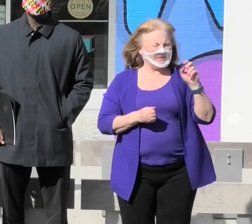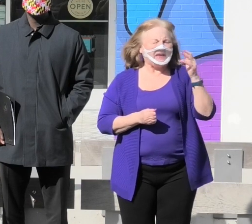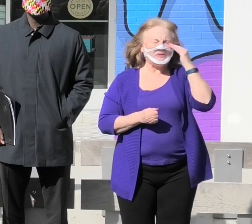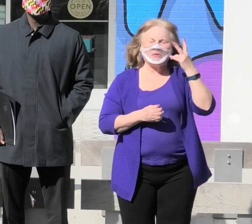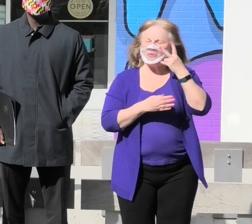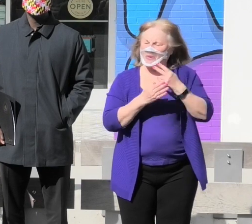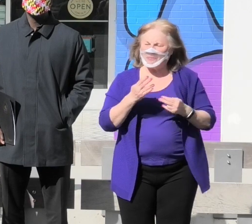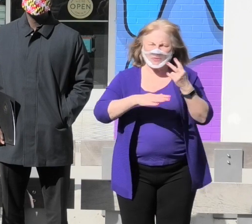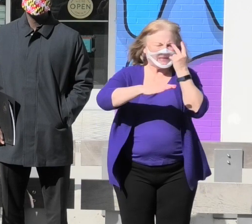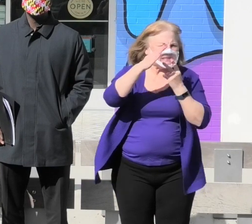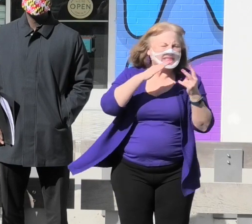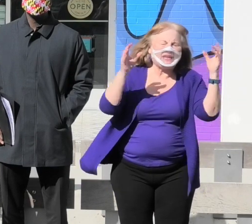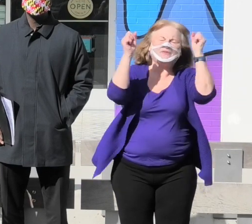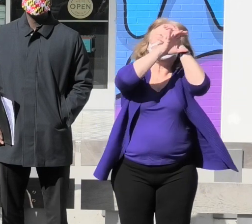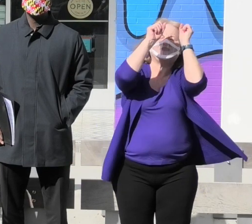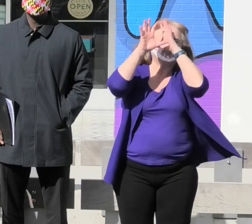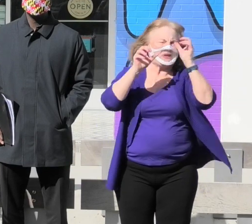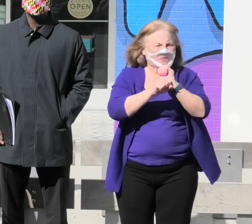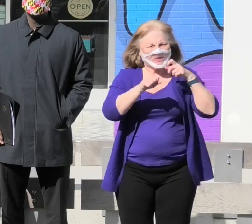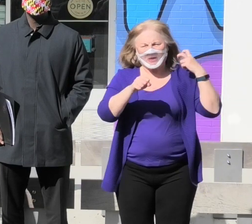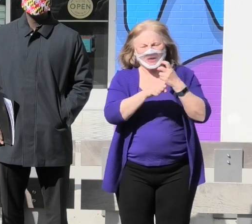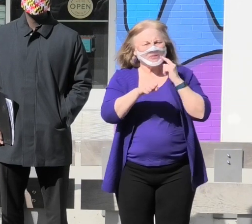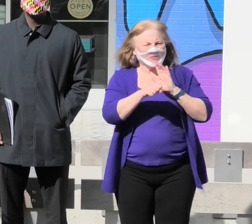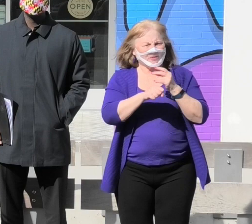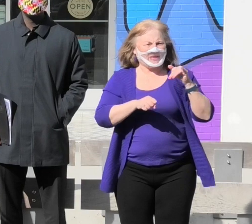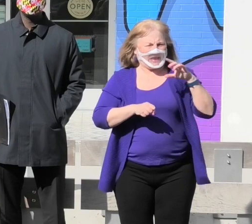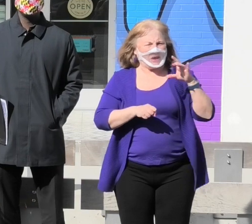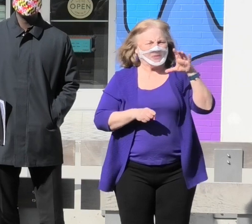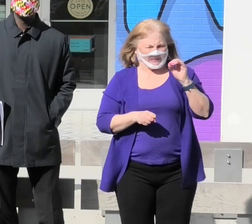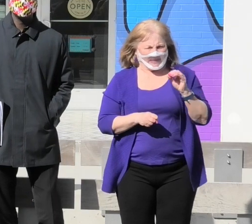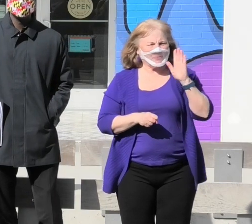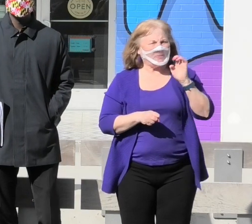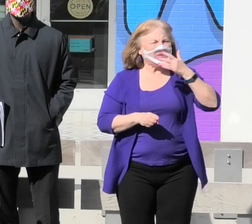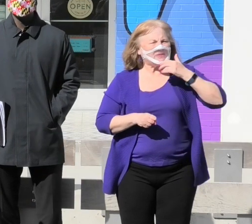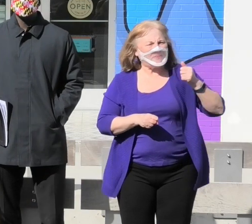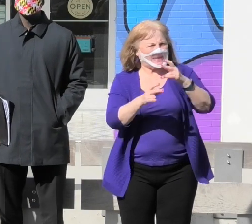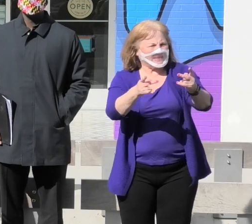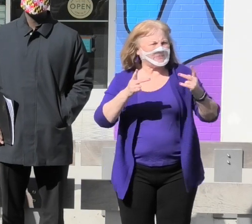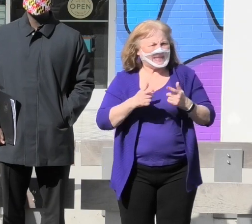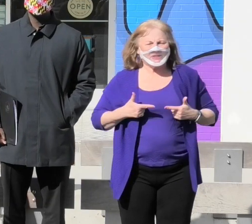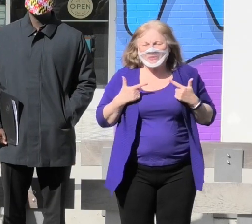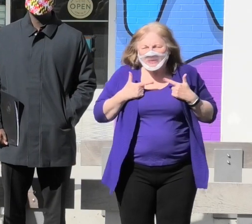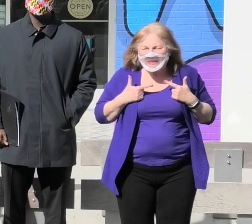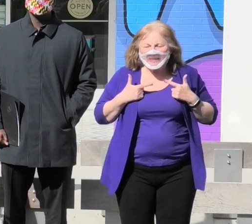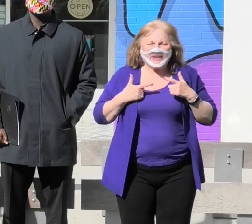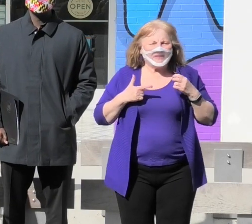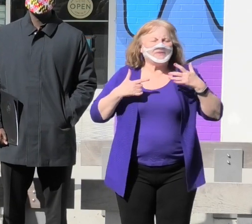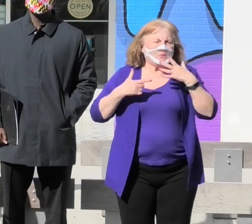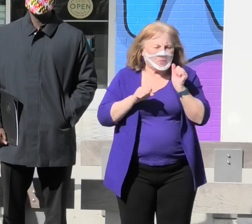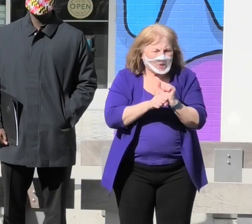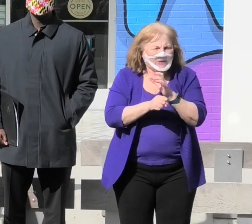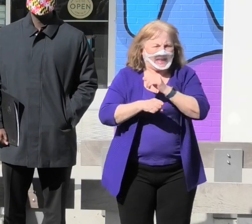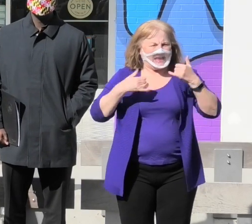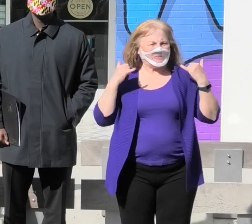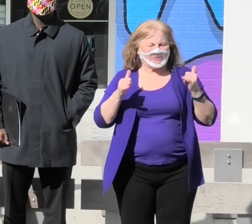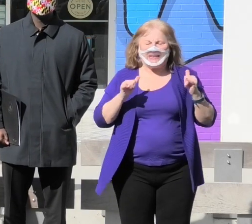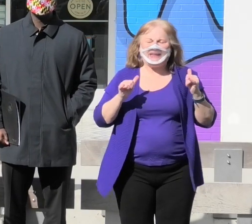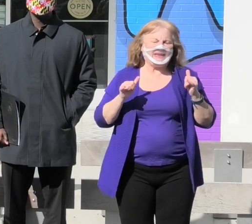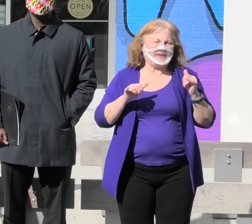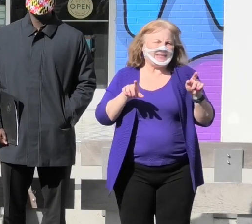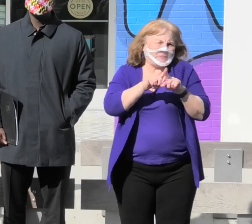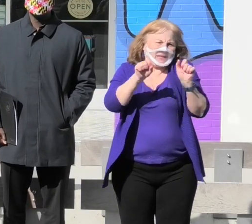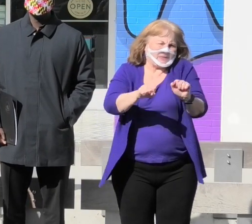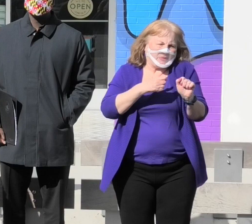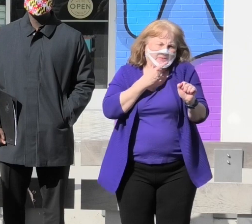you are both insightful visionaries and have worked hard to ensure that Howard County will be the best place to live, work, and play it can possibly be.